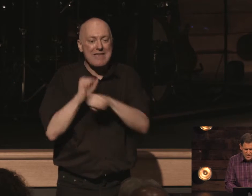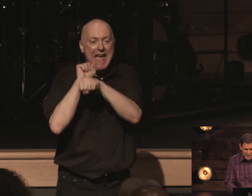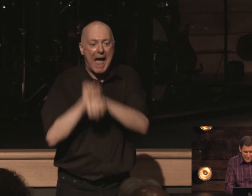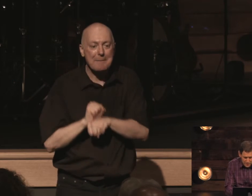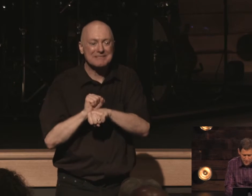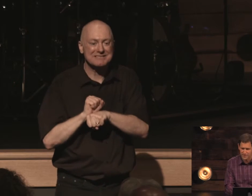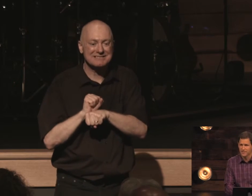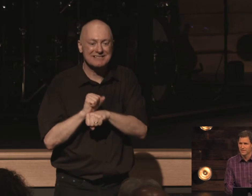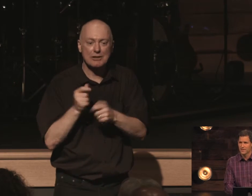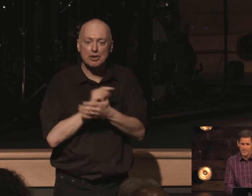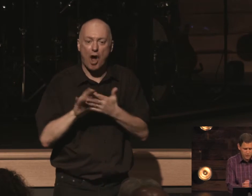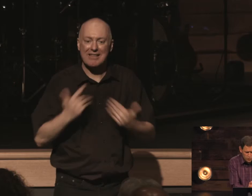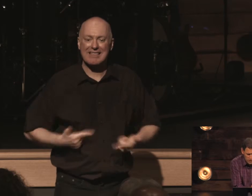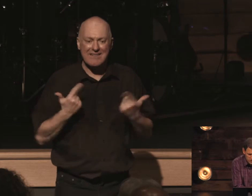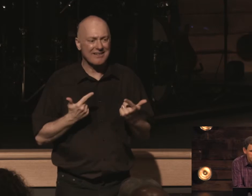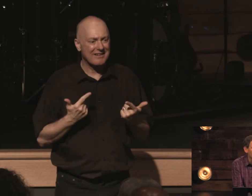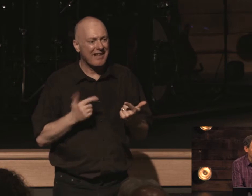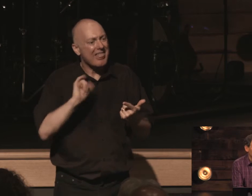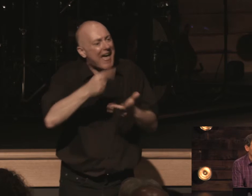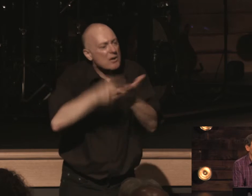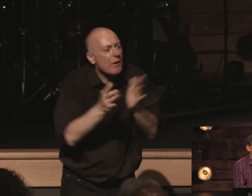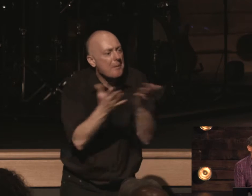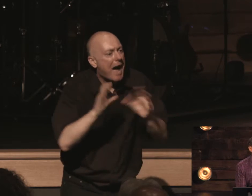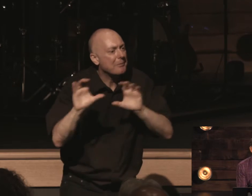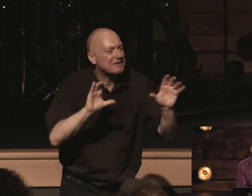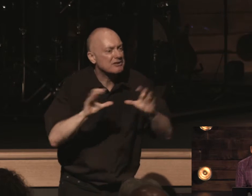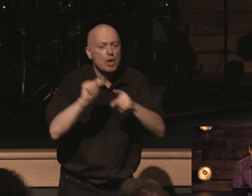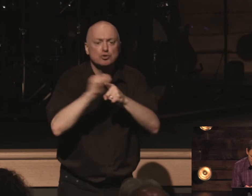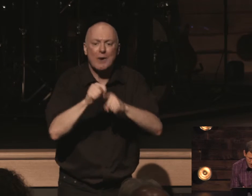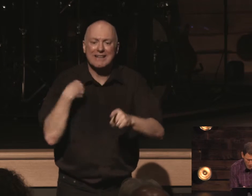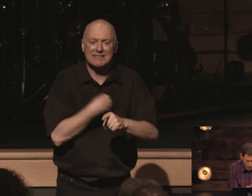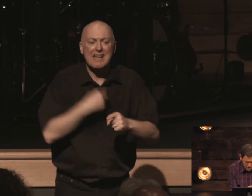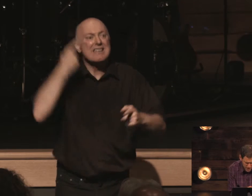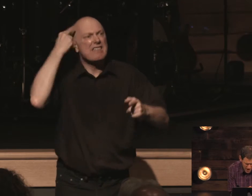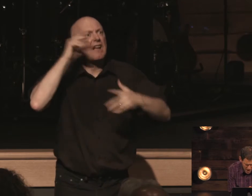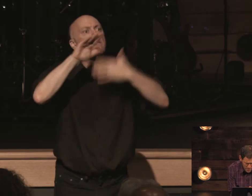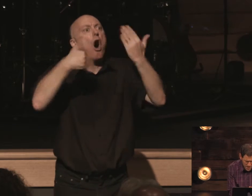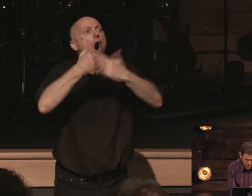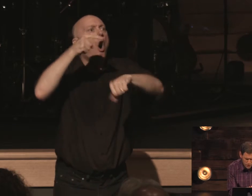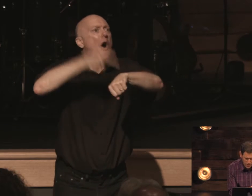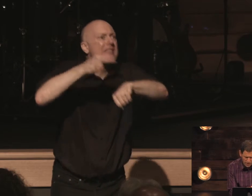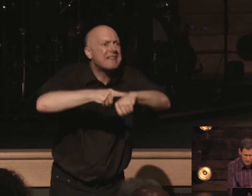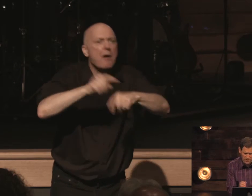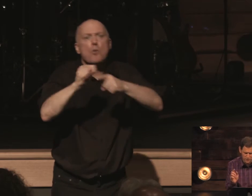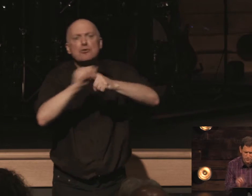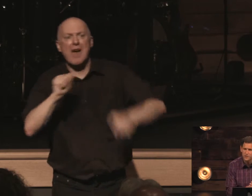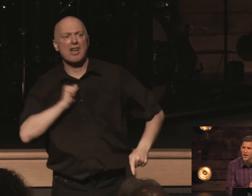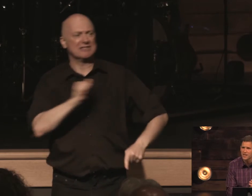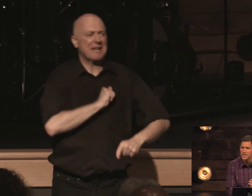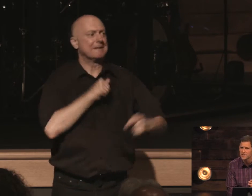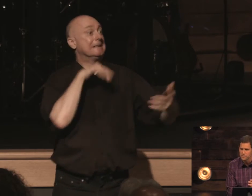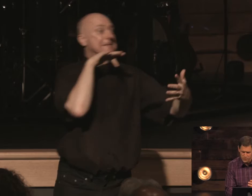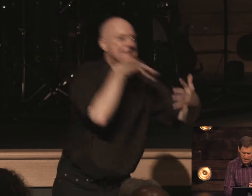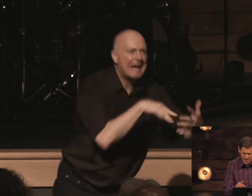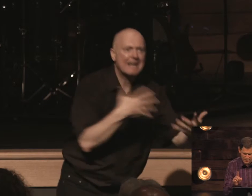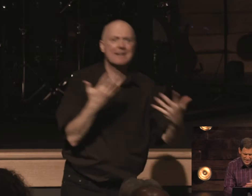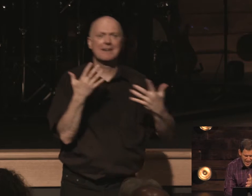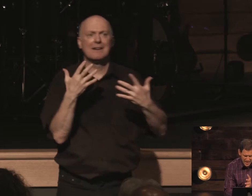living this is what this book does it trains us we think of all the time that we train ourselves in study and athletics